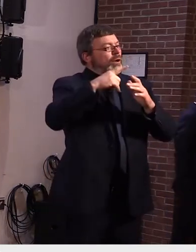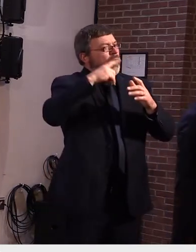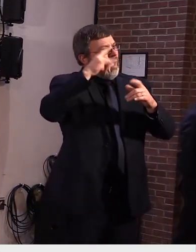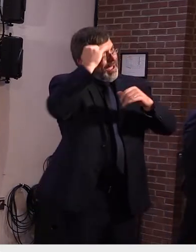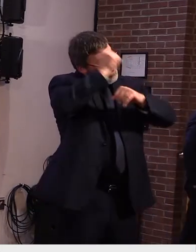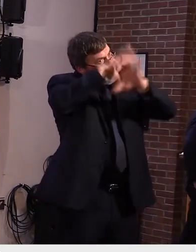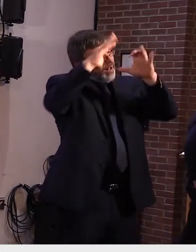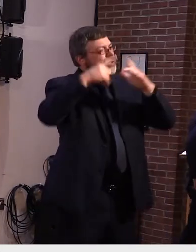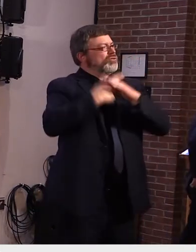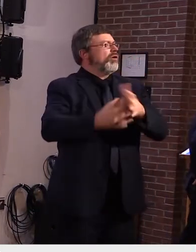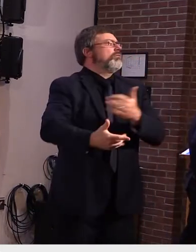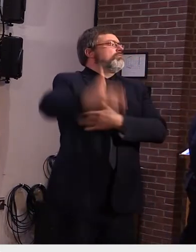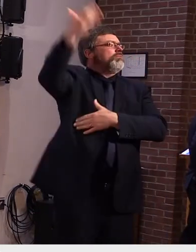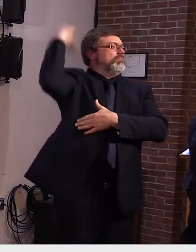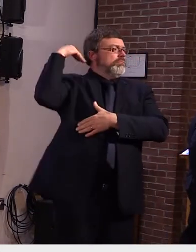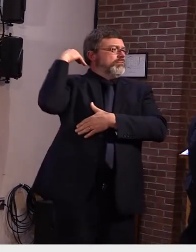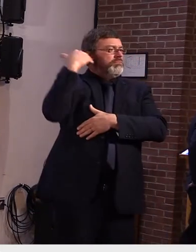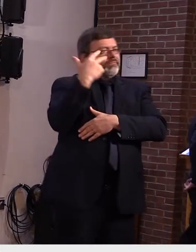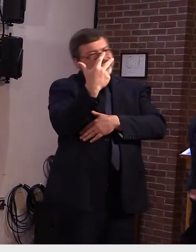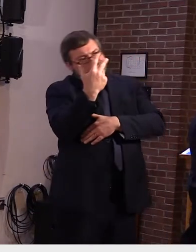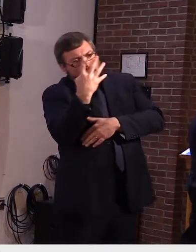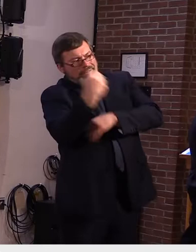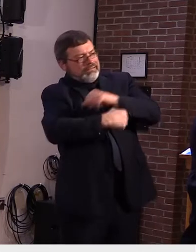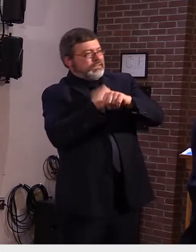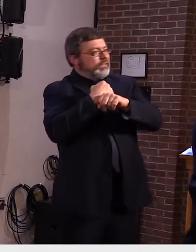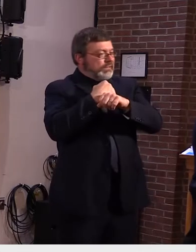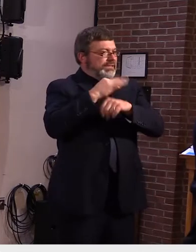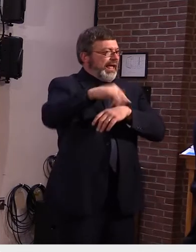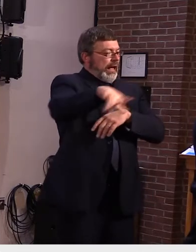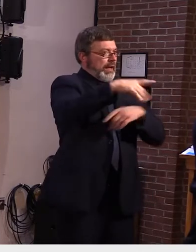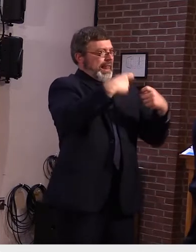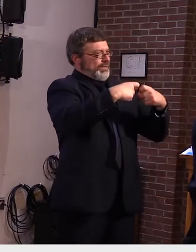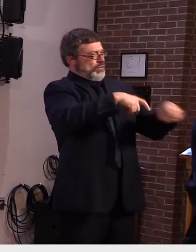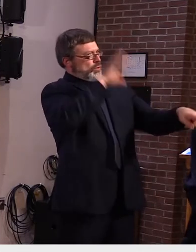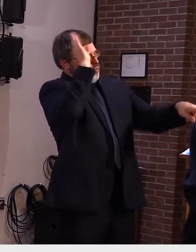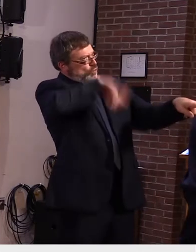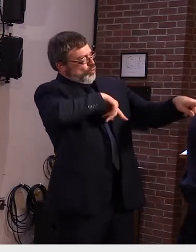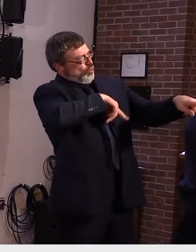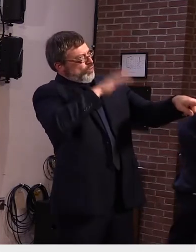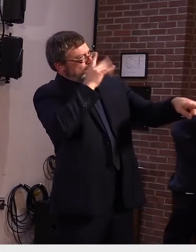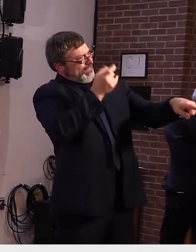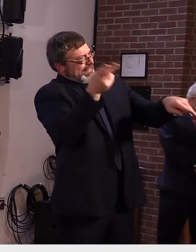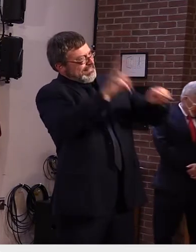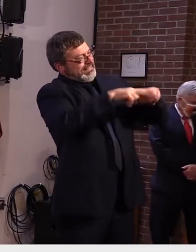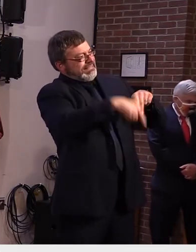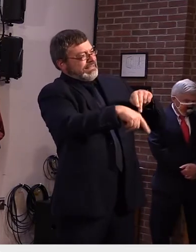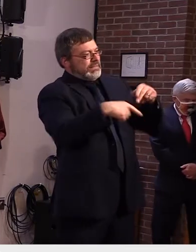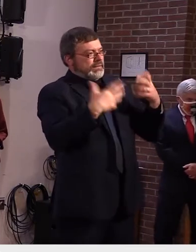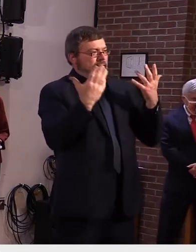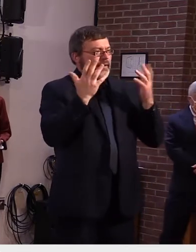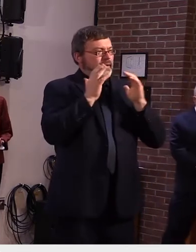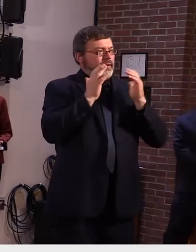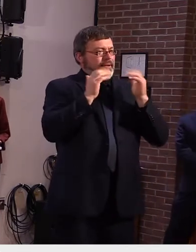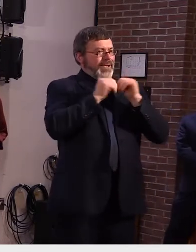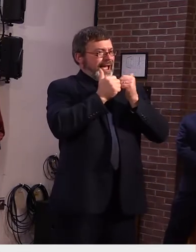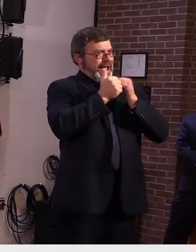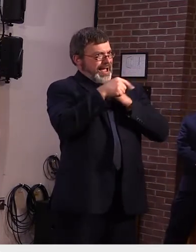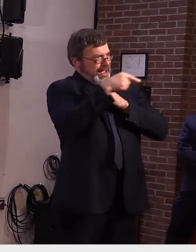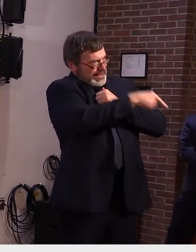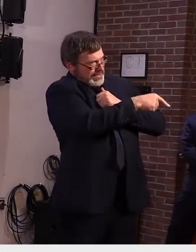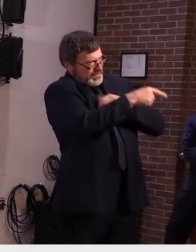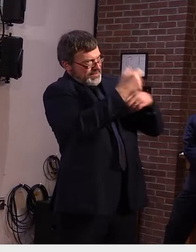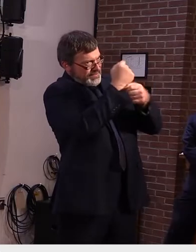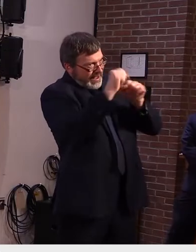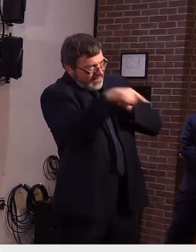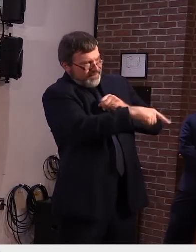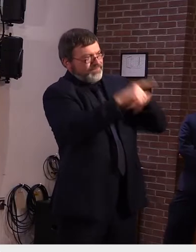iso and uh and trying to make sure that we have a safe reliable infrastructure that is an affordable